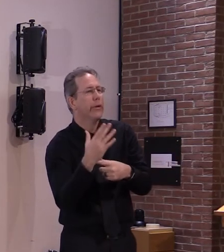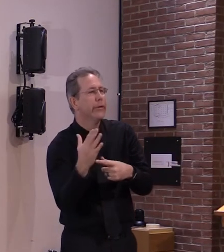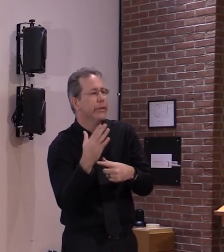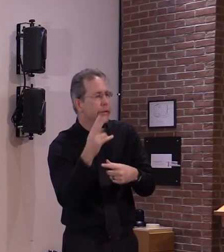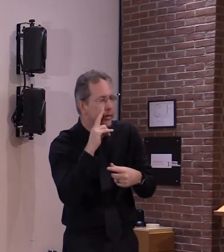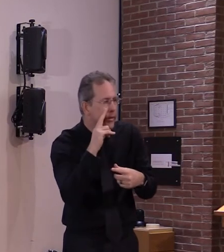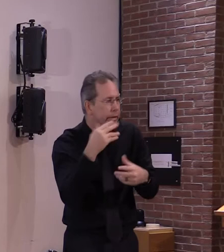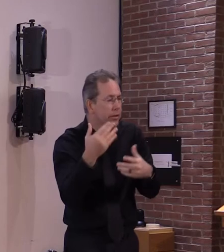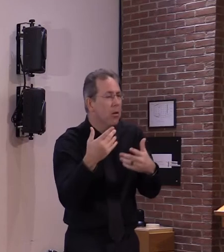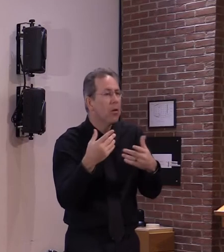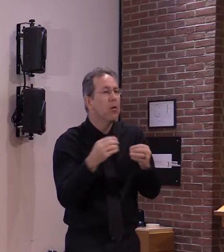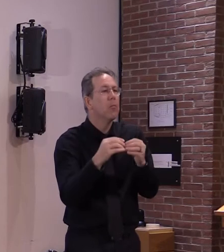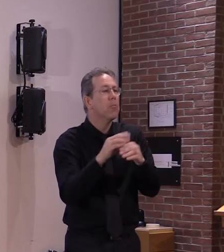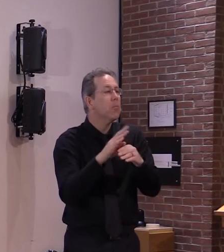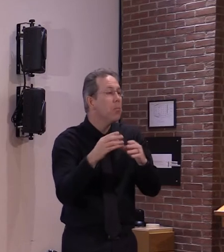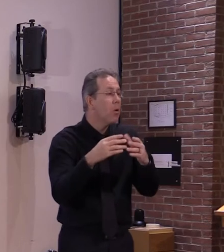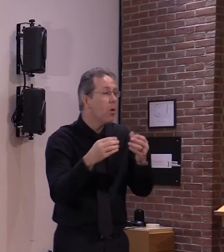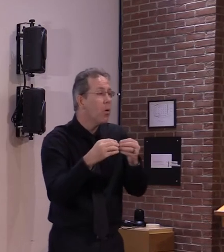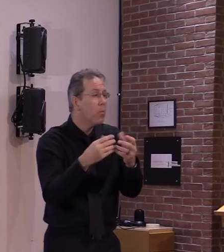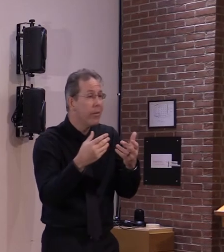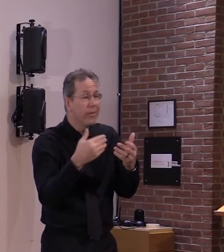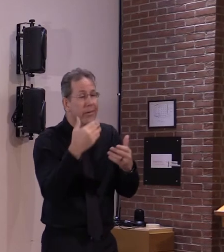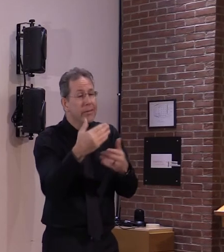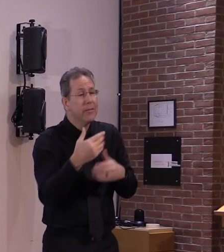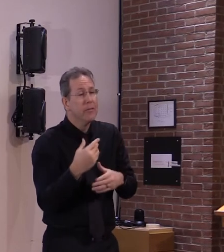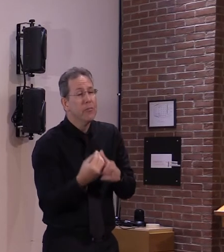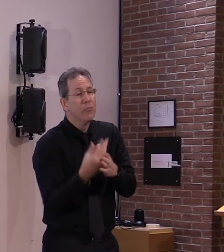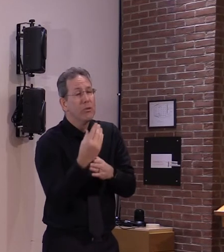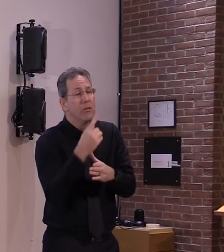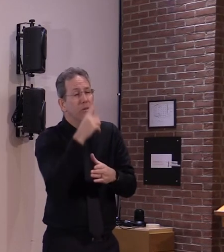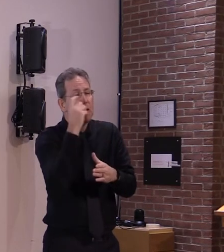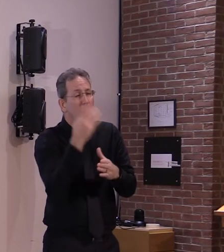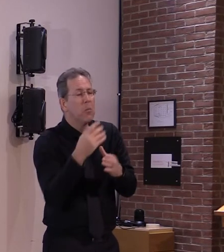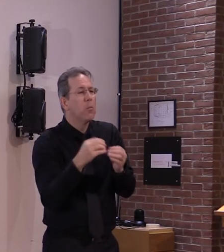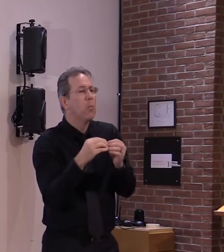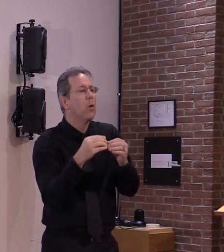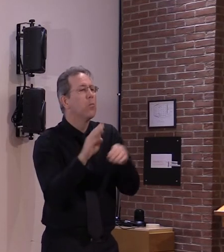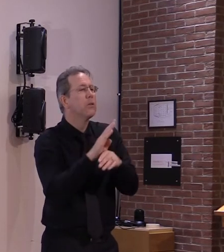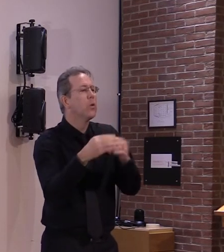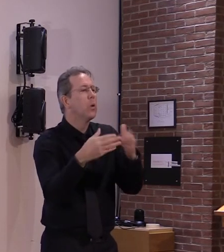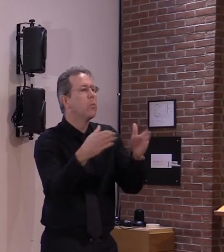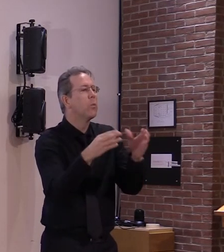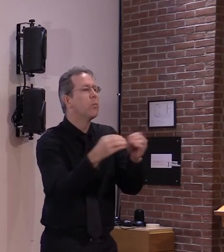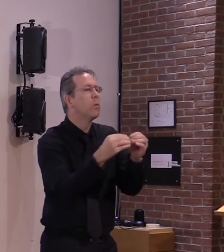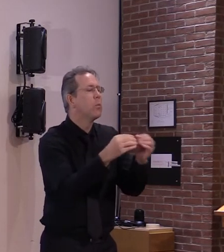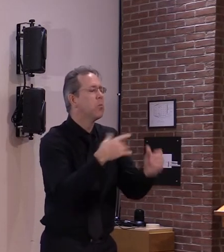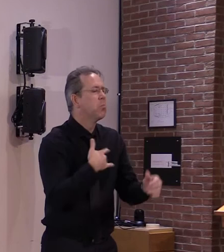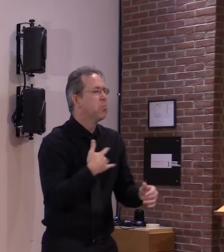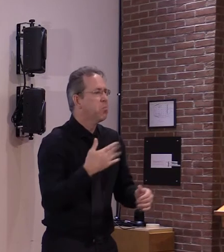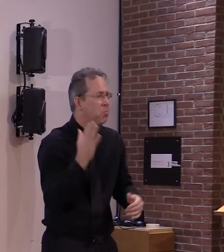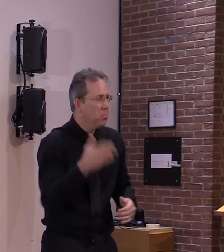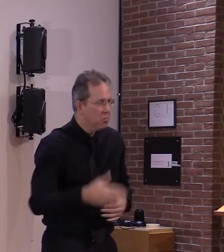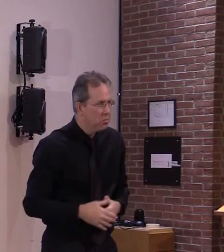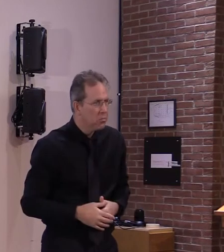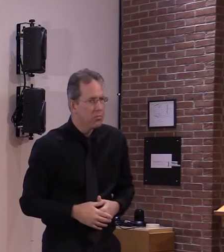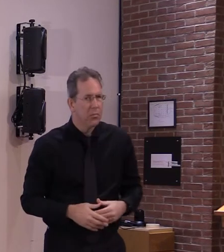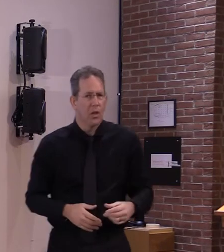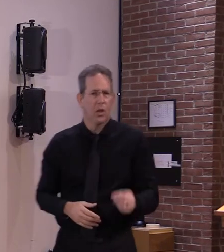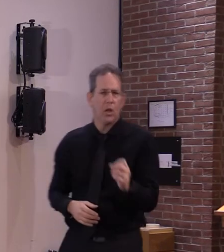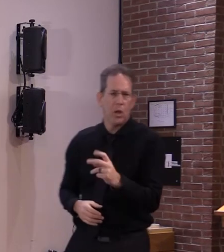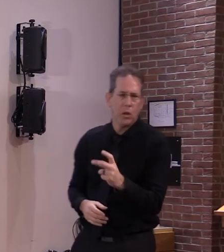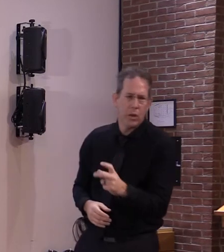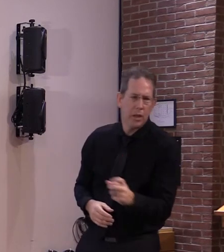we'll see we'll see what happens okay thank you andrew caledonian record